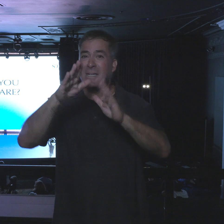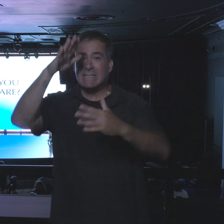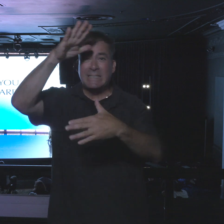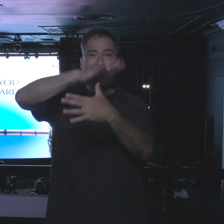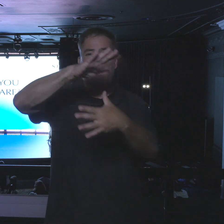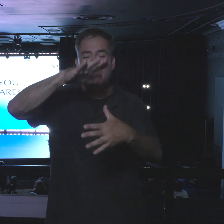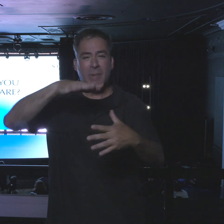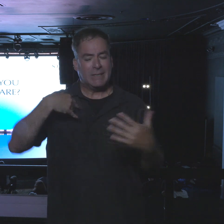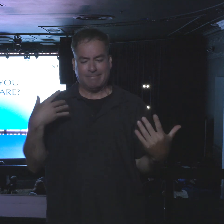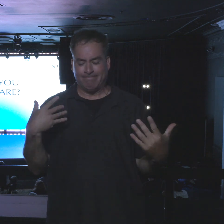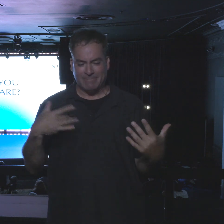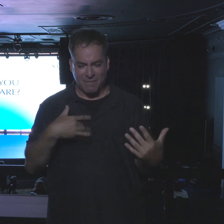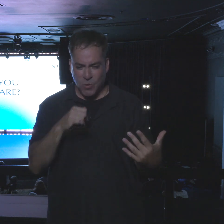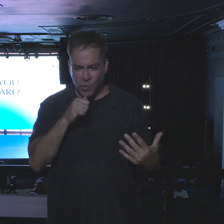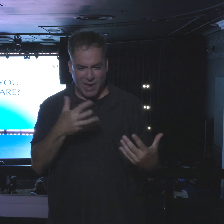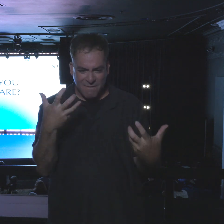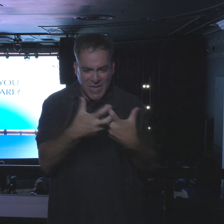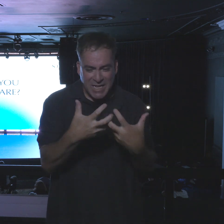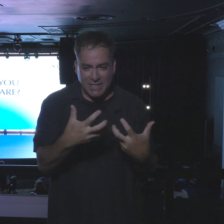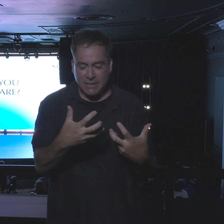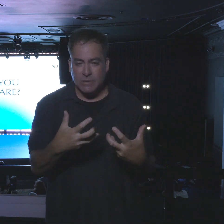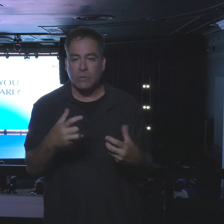So we get to the hotel.